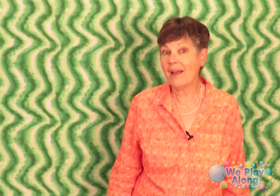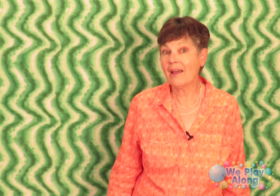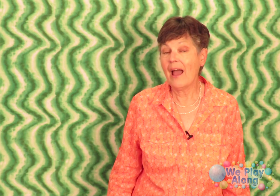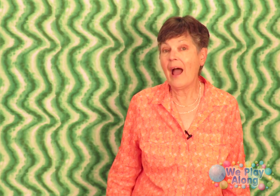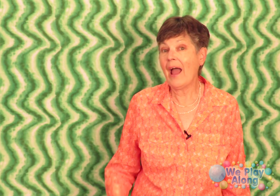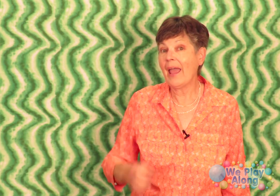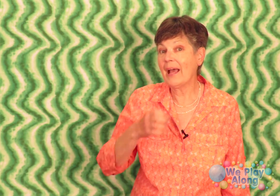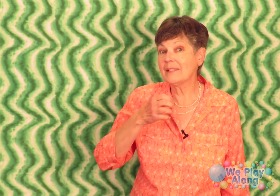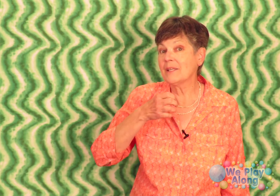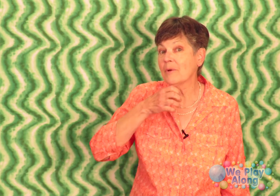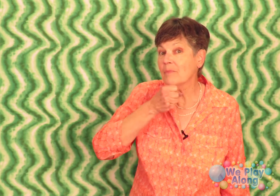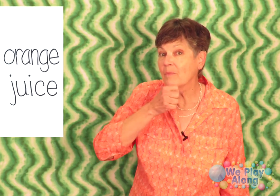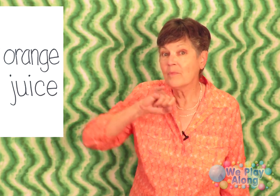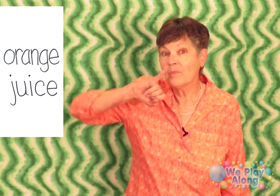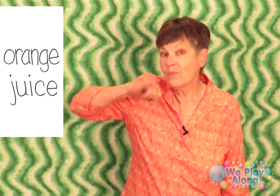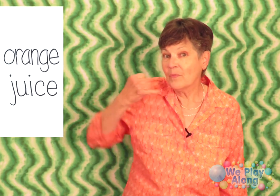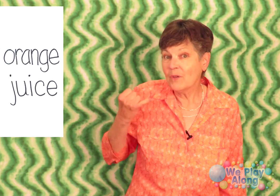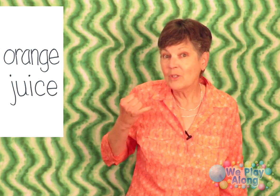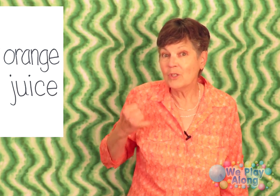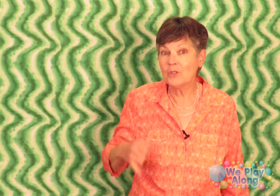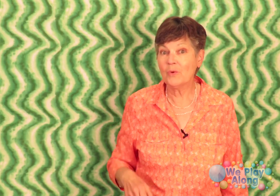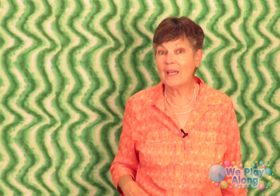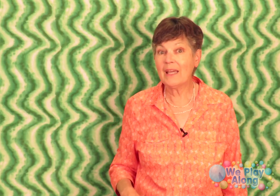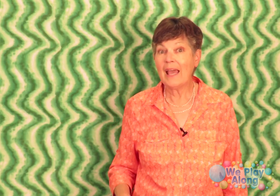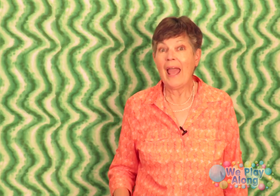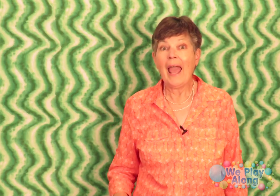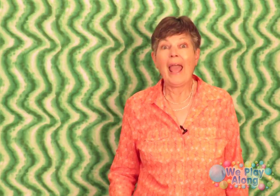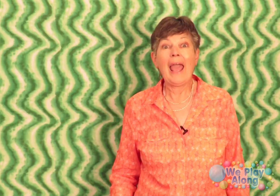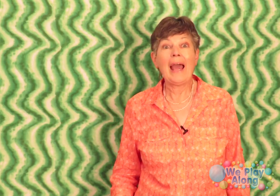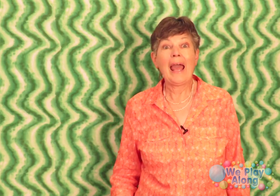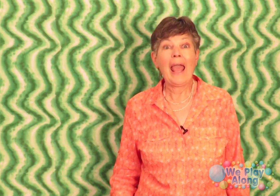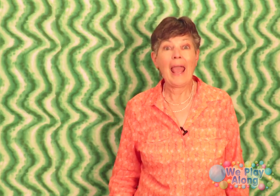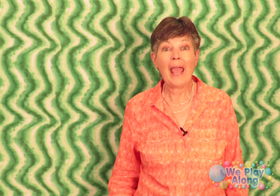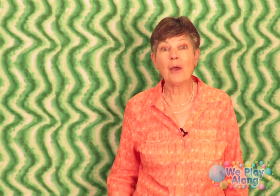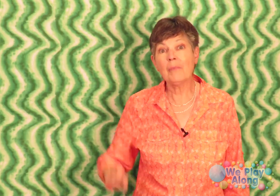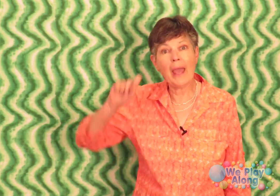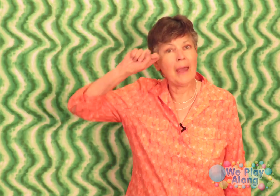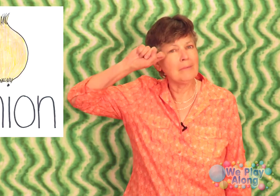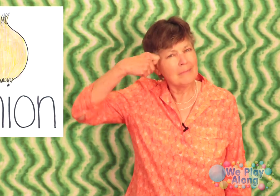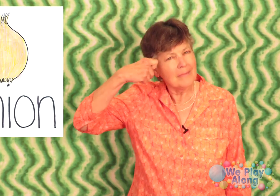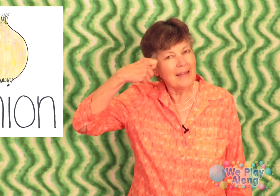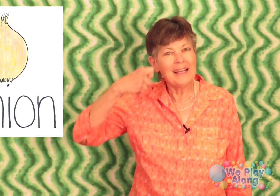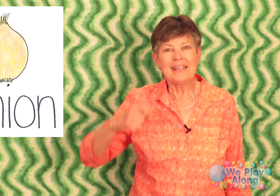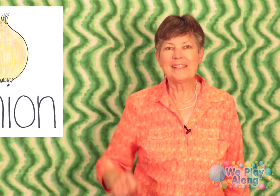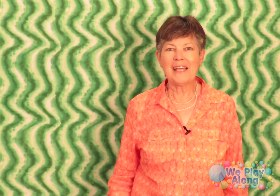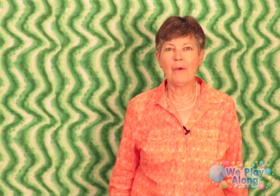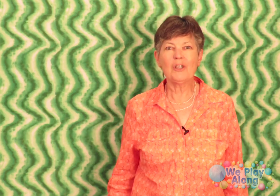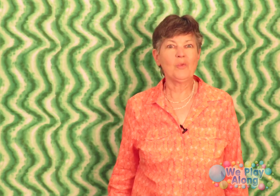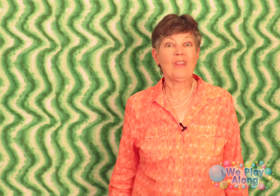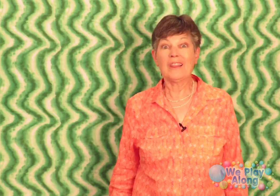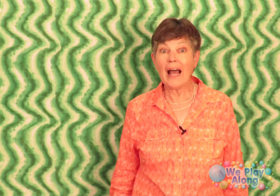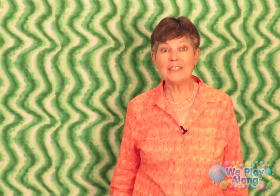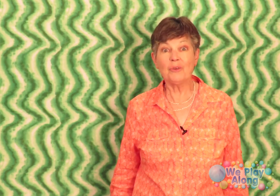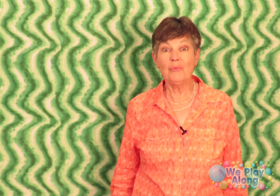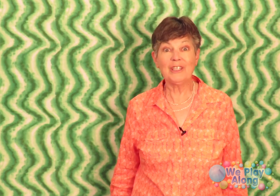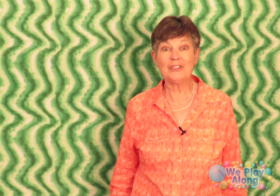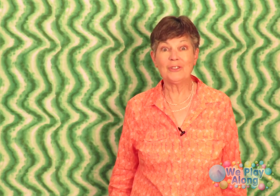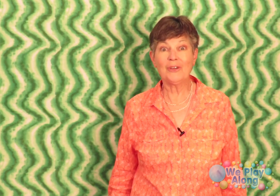I had some to drink and a ham and sandwich with lots of mustard